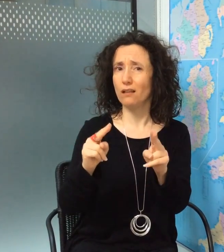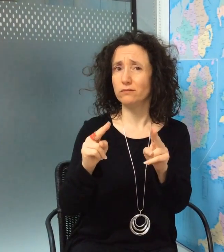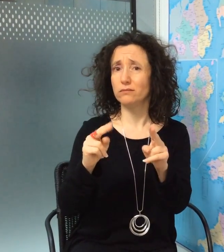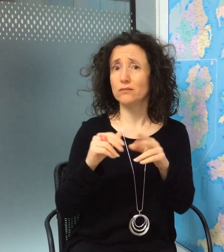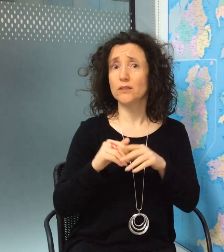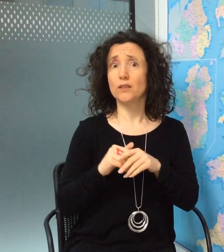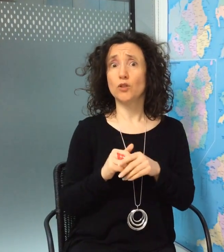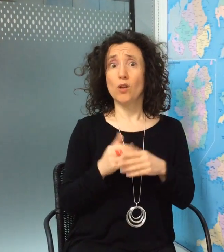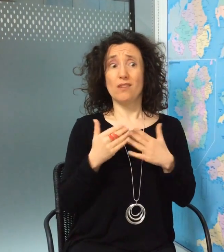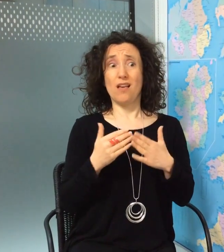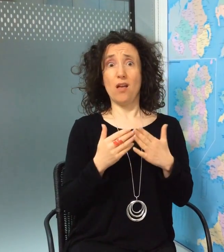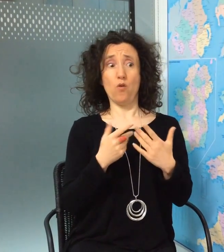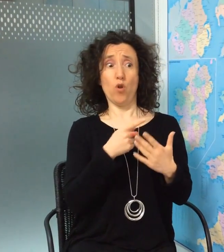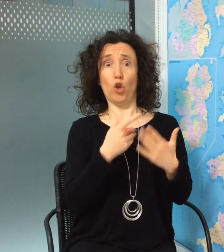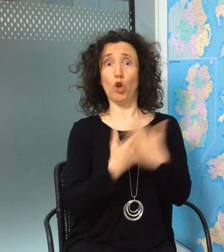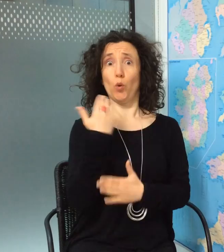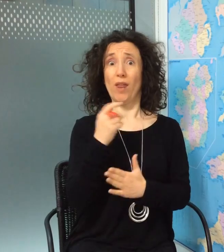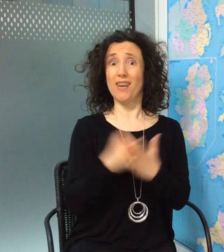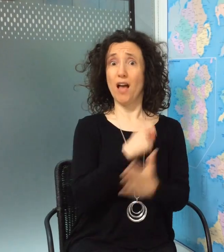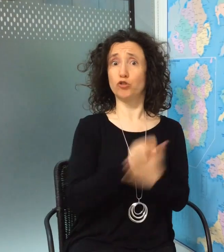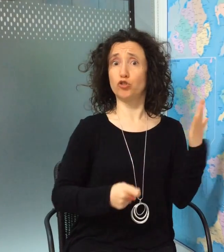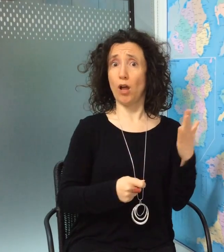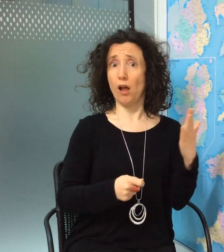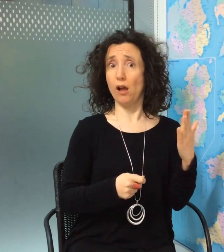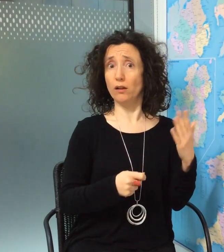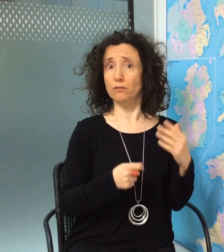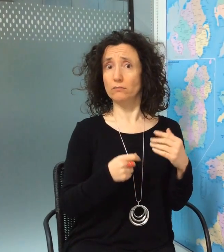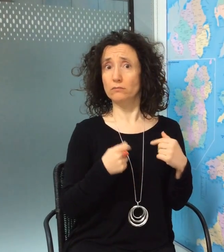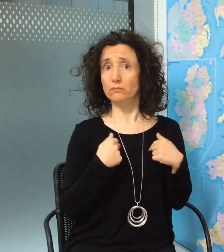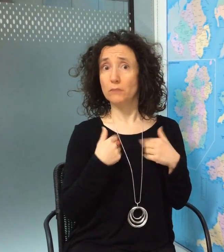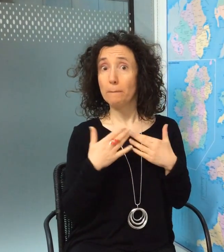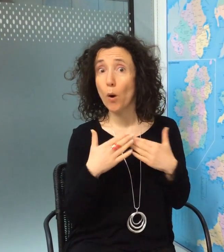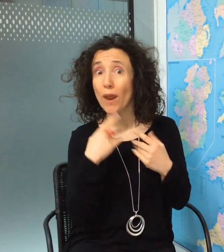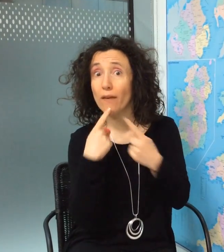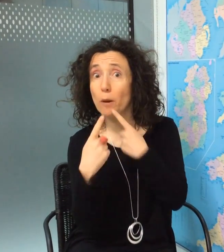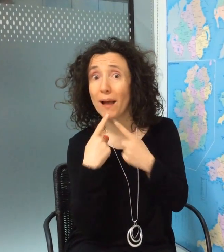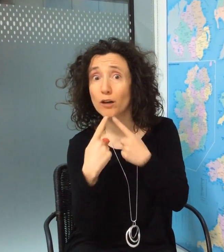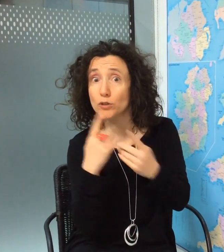told yet what the government's plans are following the recent election.